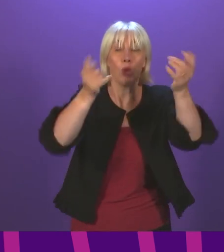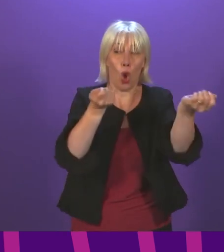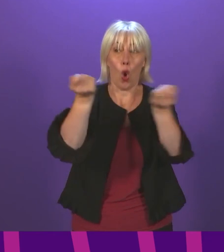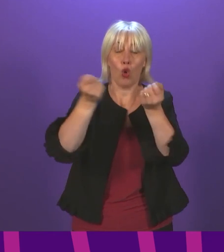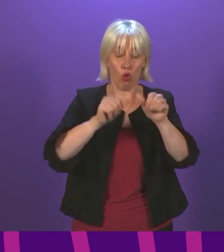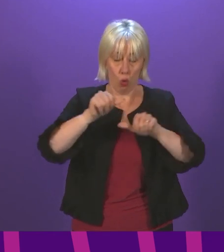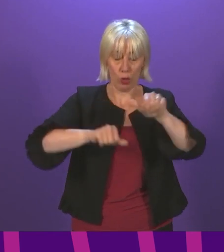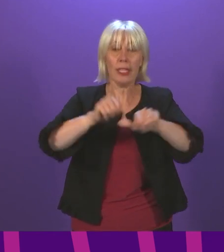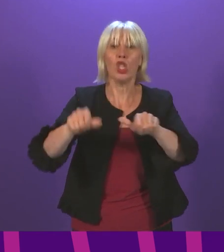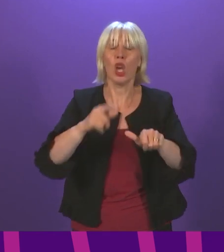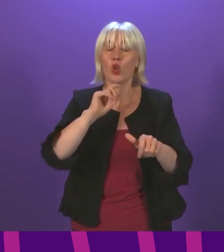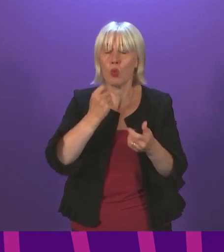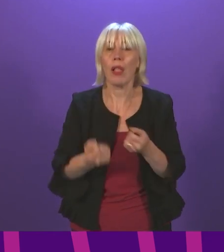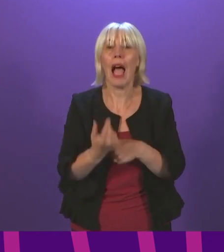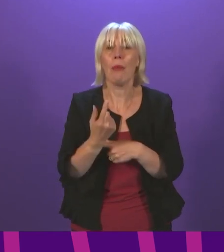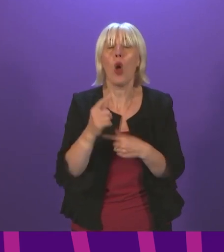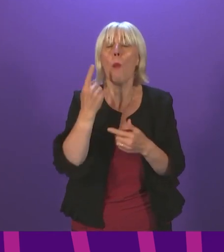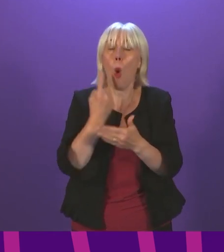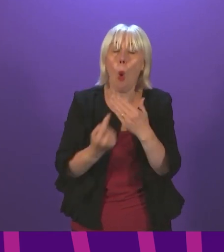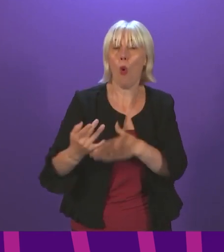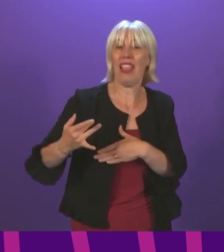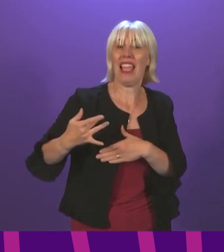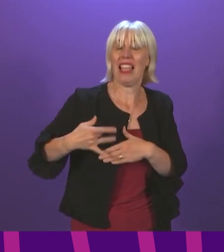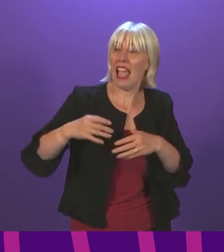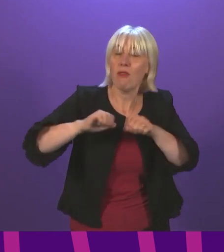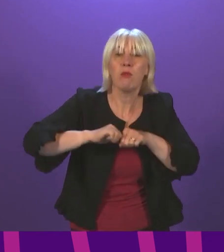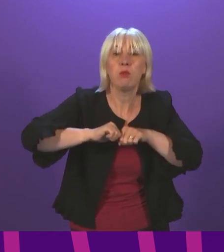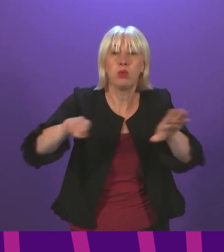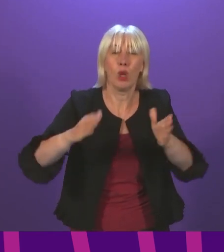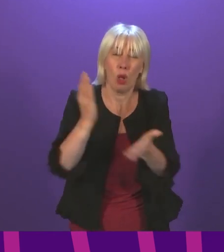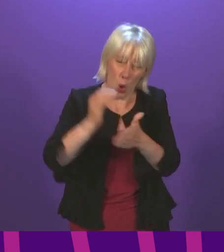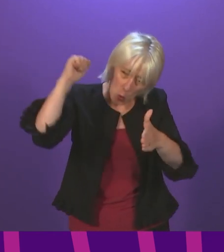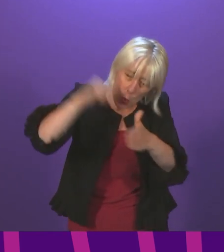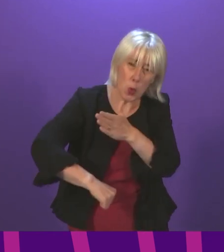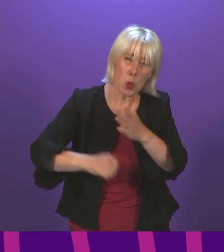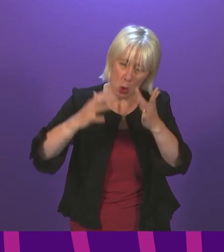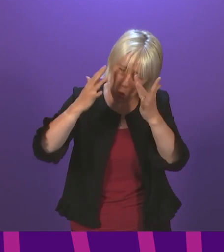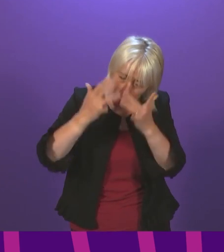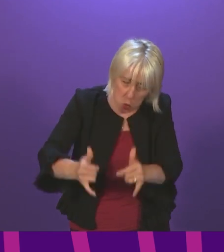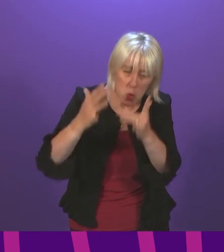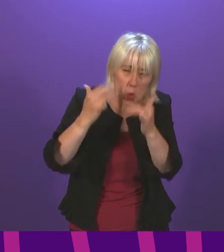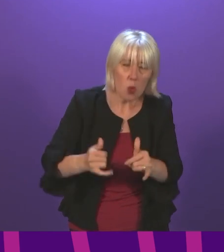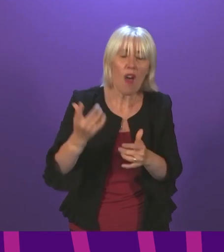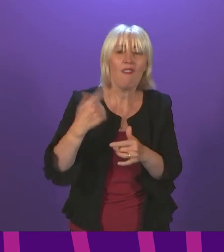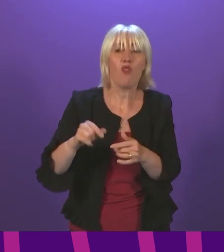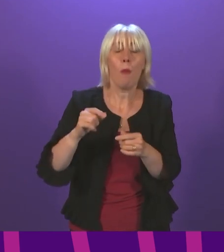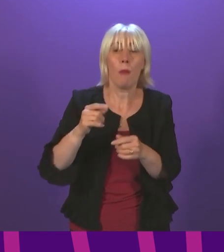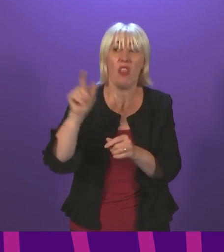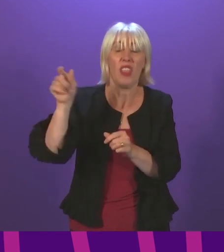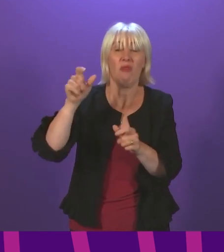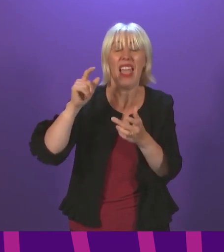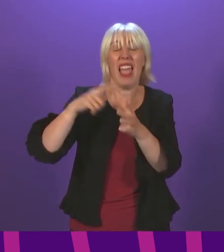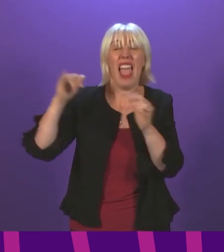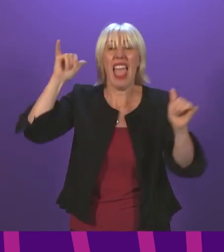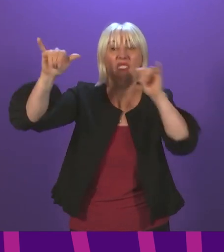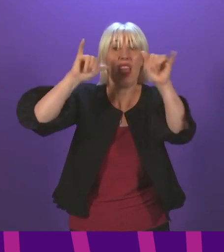operation of a centre like this will only go live following a rigorous assessment by and approval by the Civil Aviation Authority. I